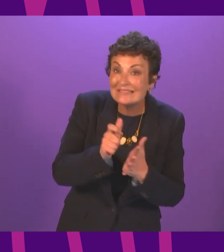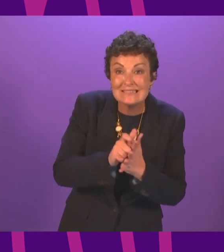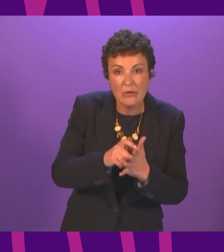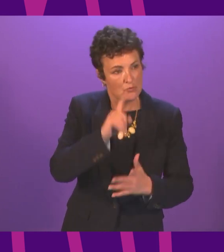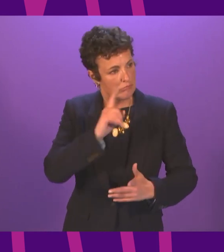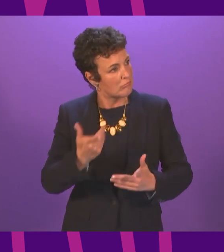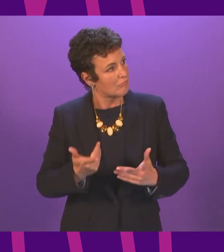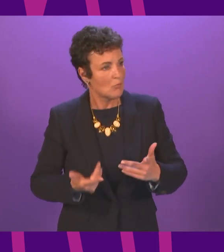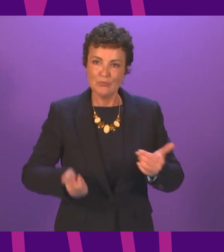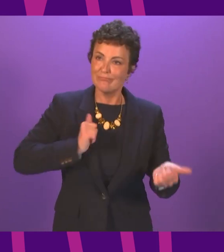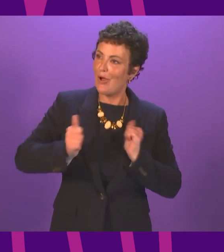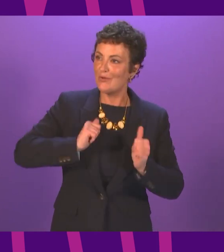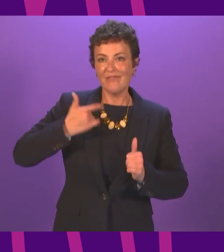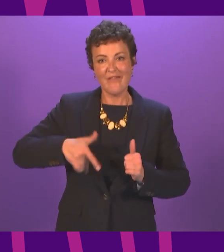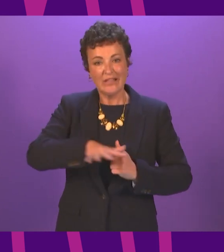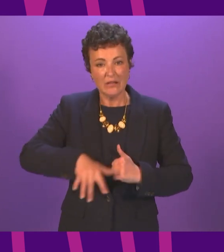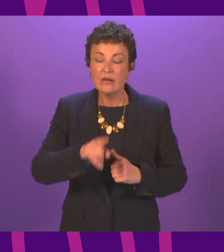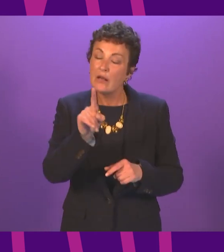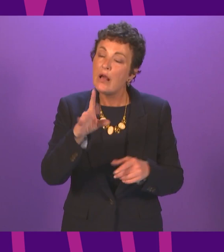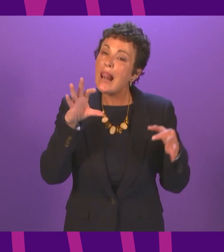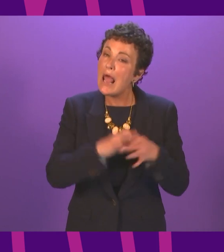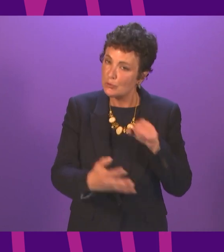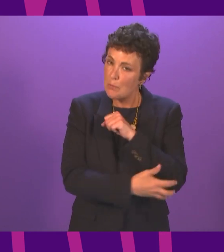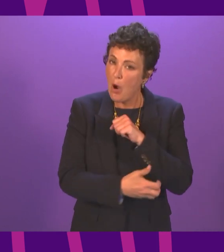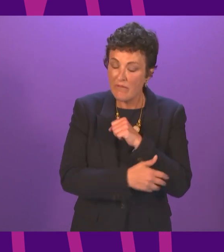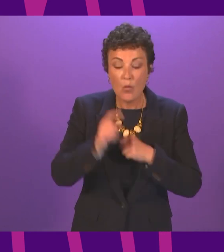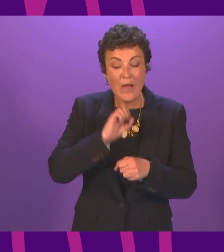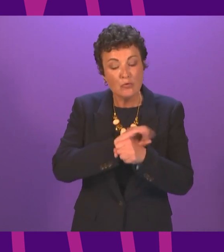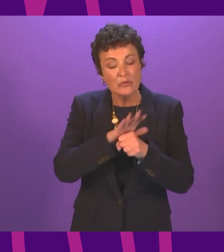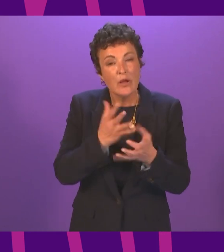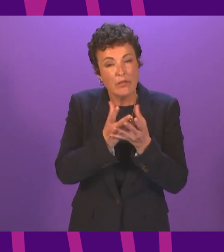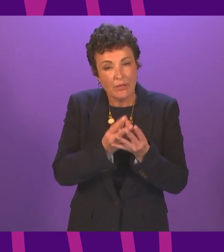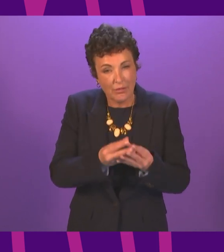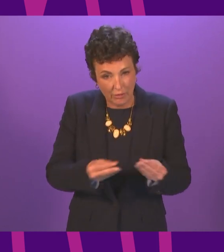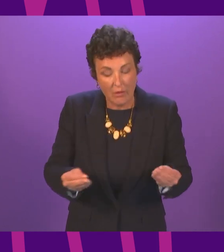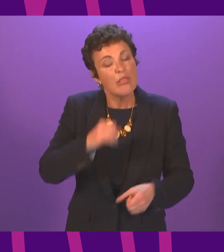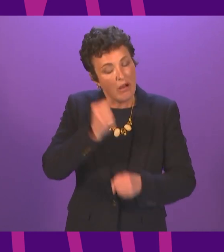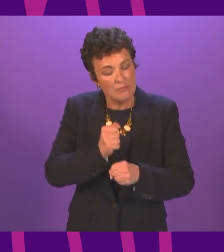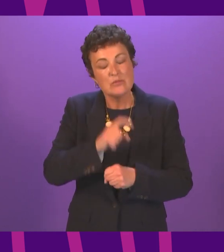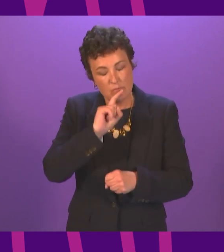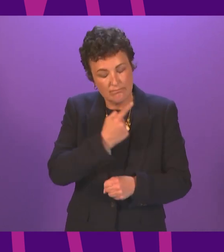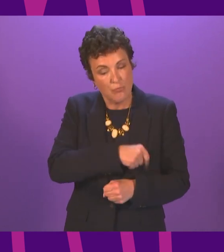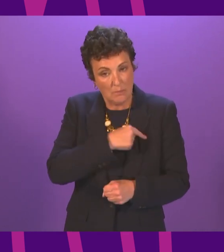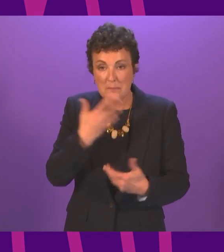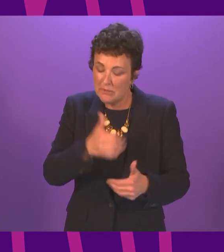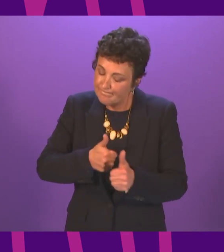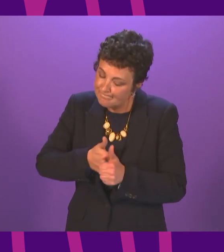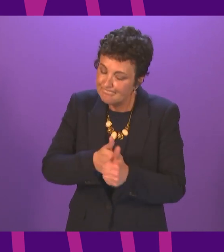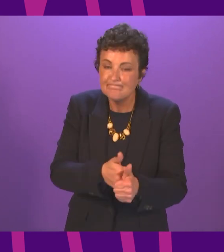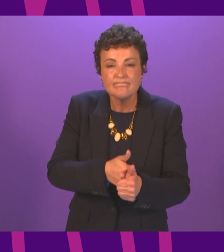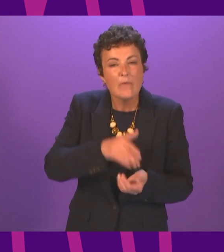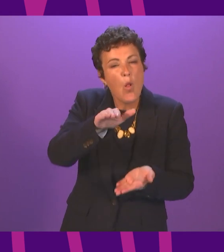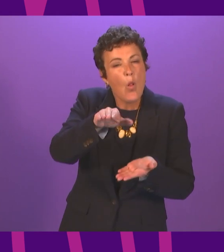proud and on tackling poverty as we recover from the pandemic the Scottish government pledge to support low income families is very welcome